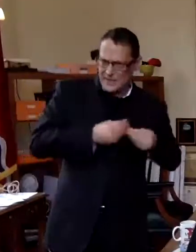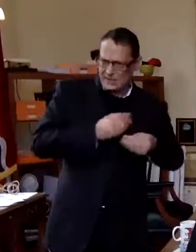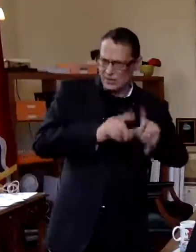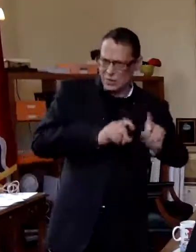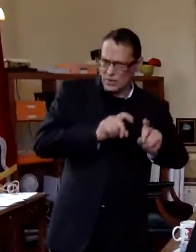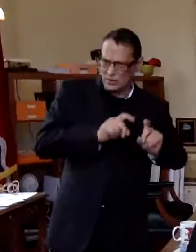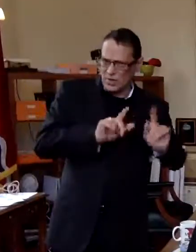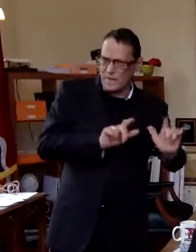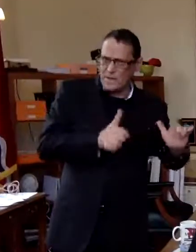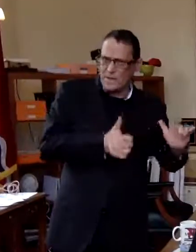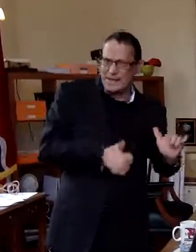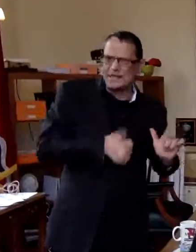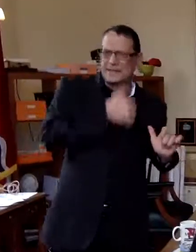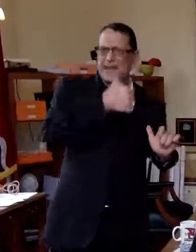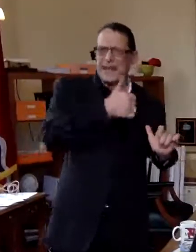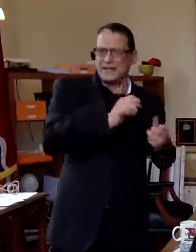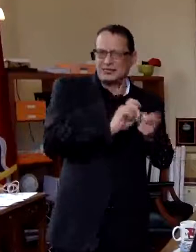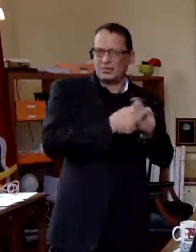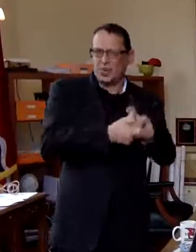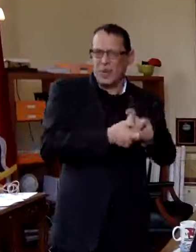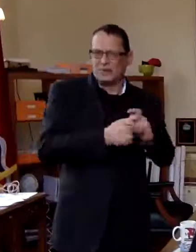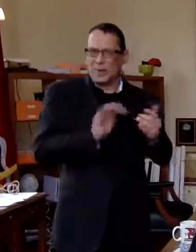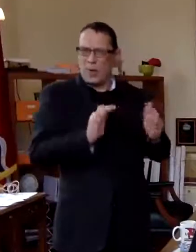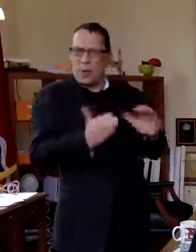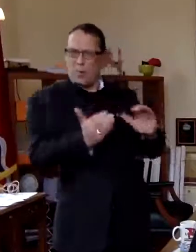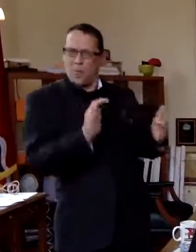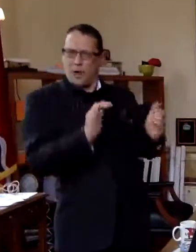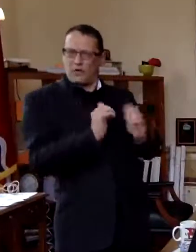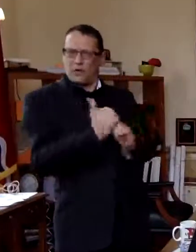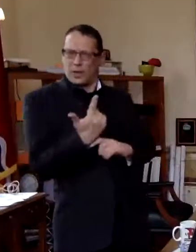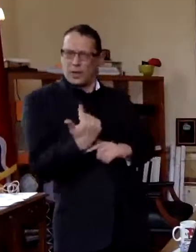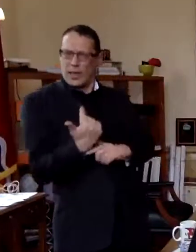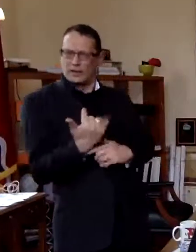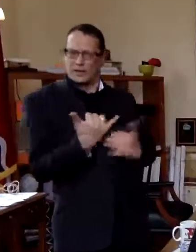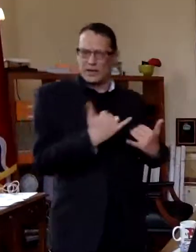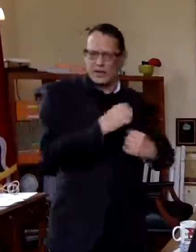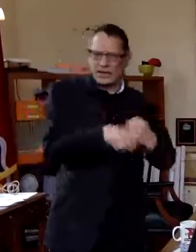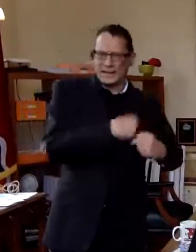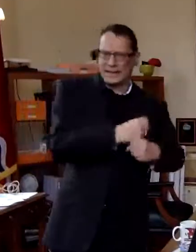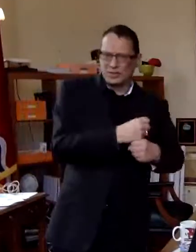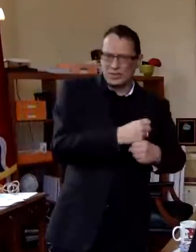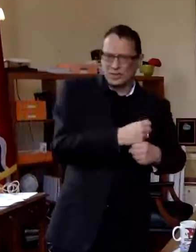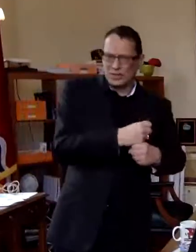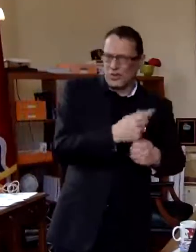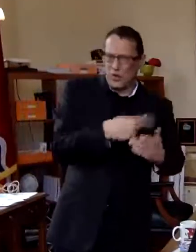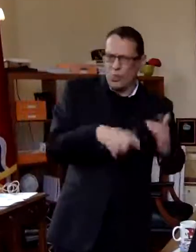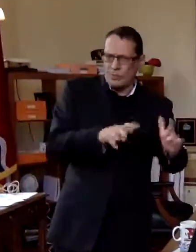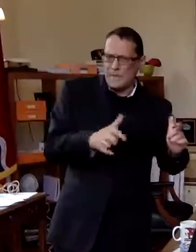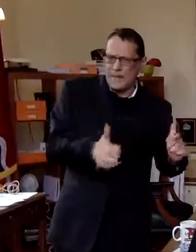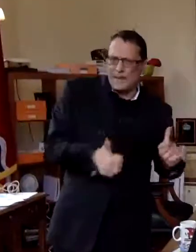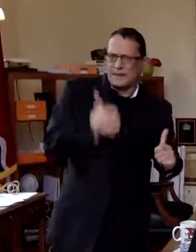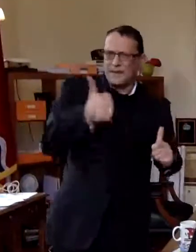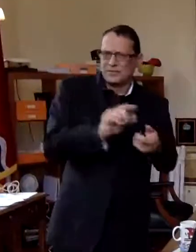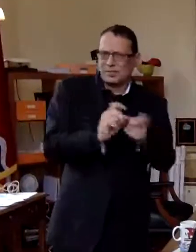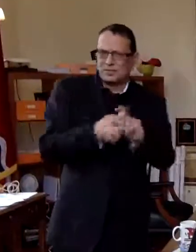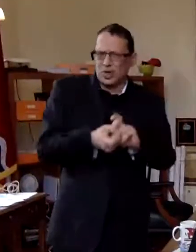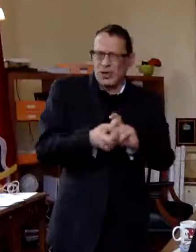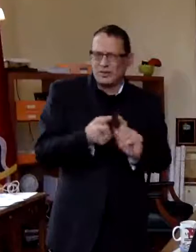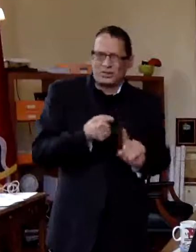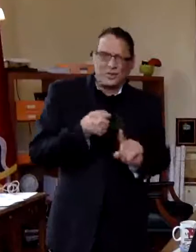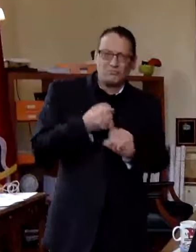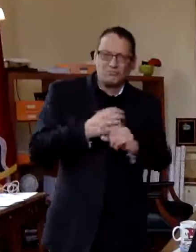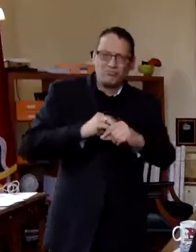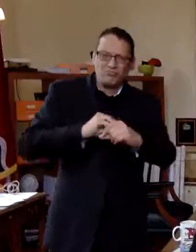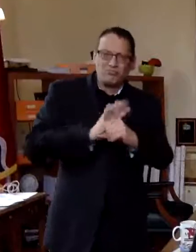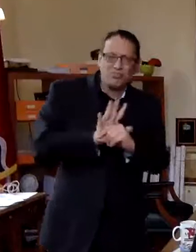biggest change in this year's budget over last year's budget aside from or maybe that is the biggest change just the devastating impact of